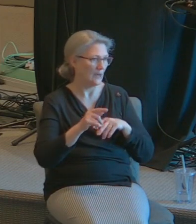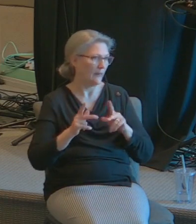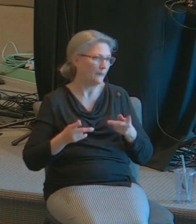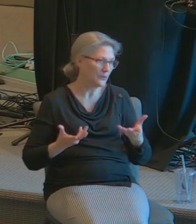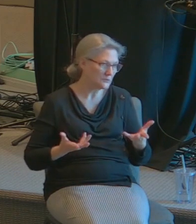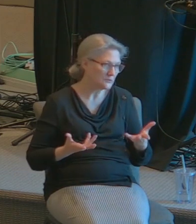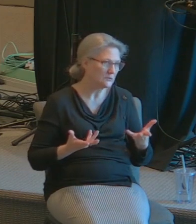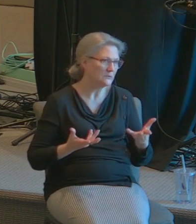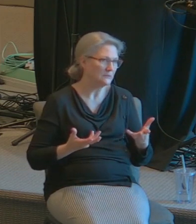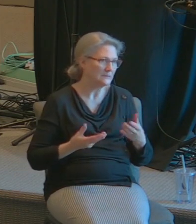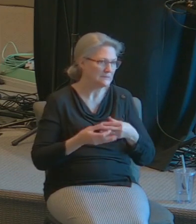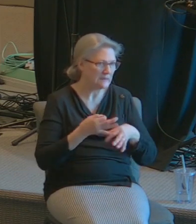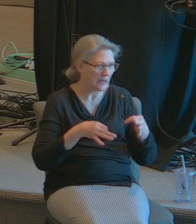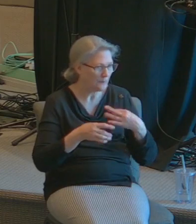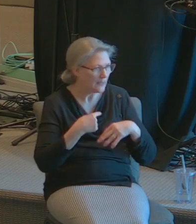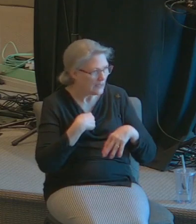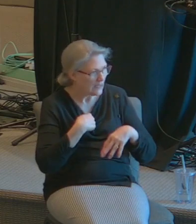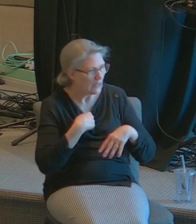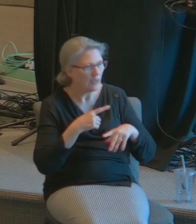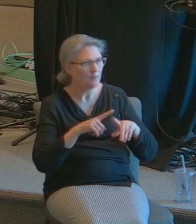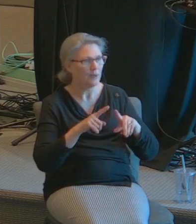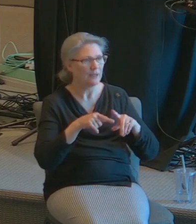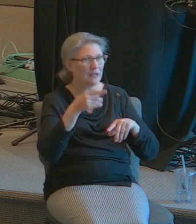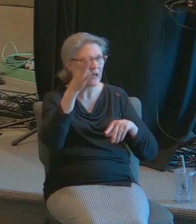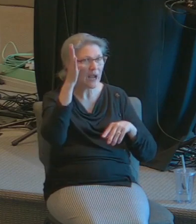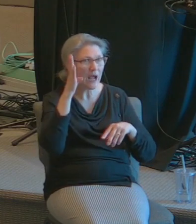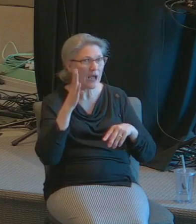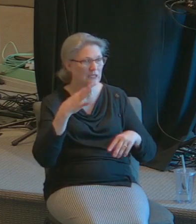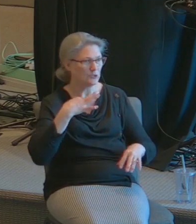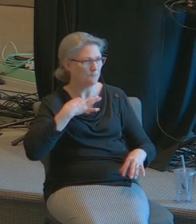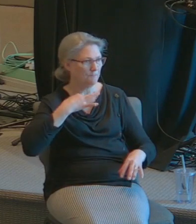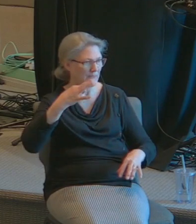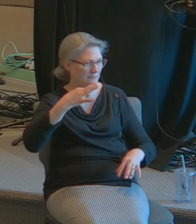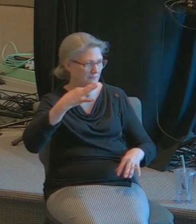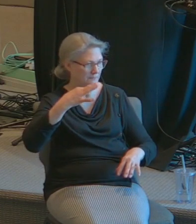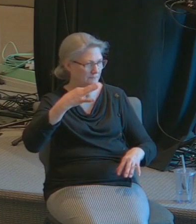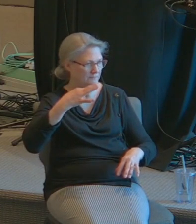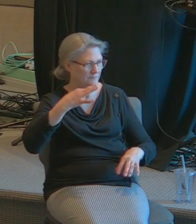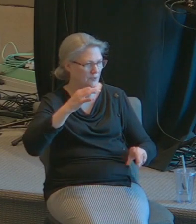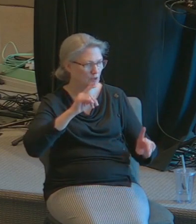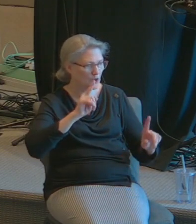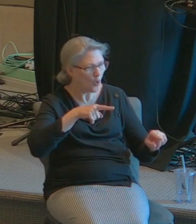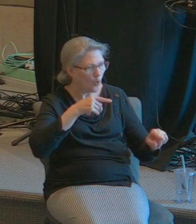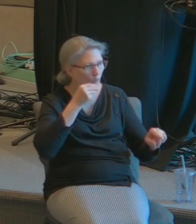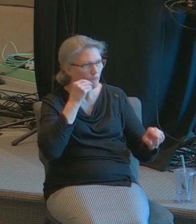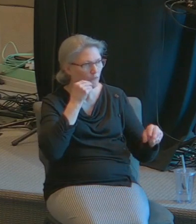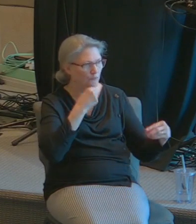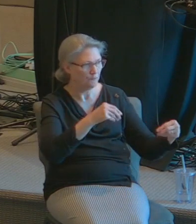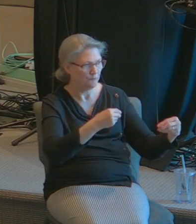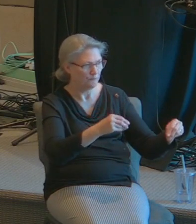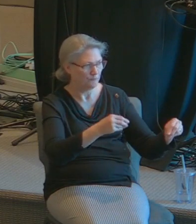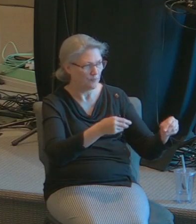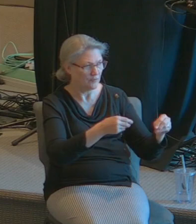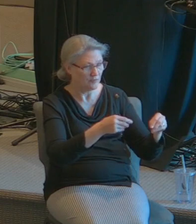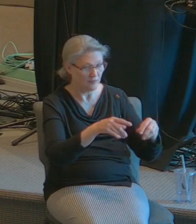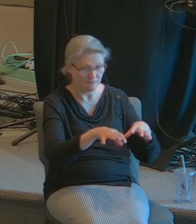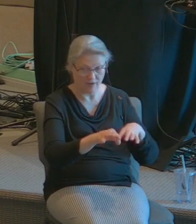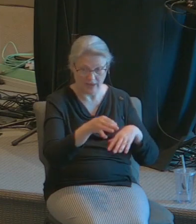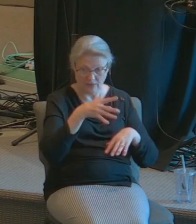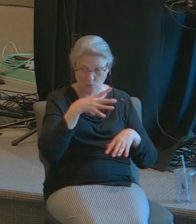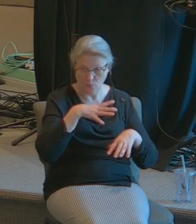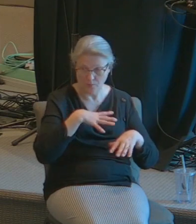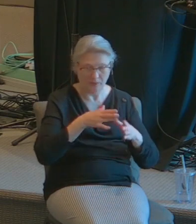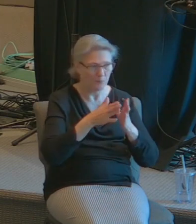else but God had selected me to go there and to pray the